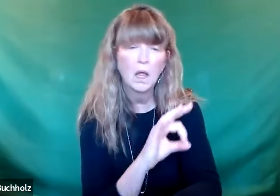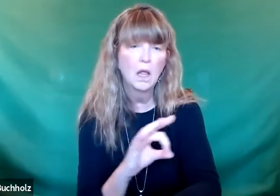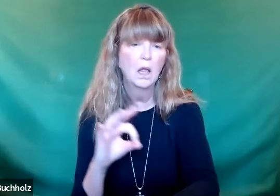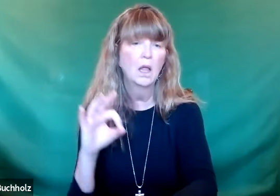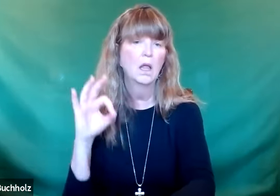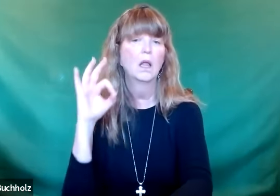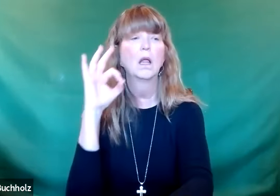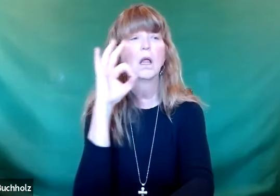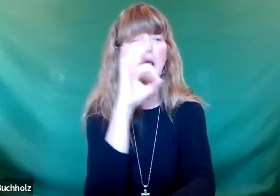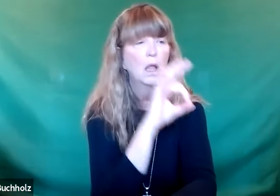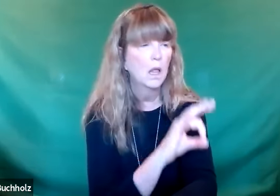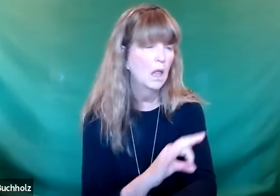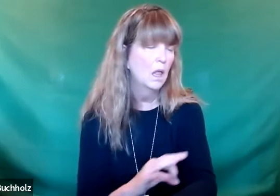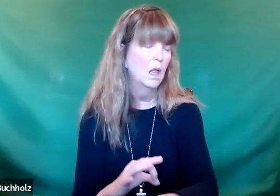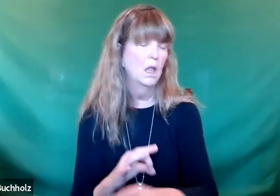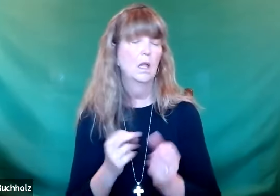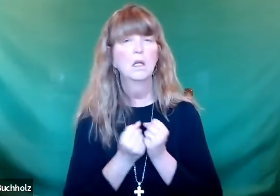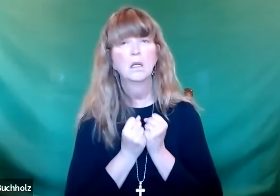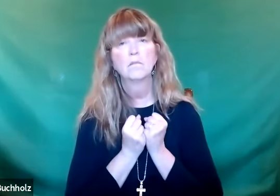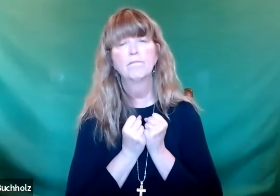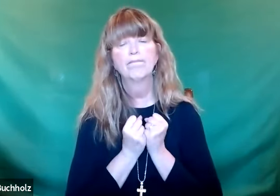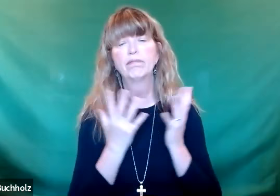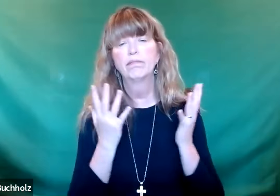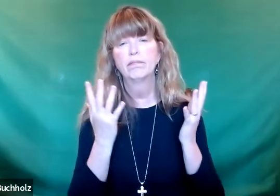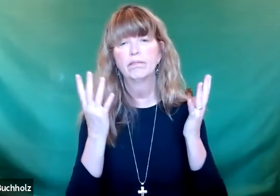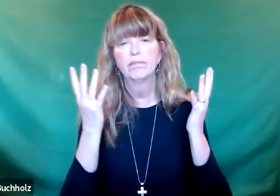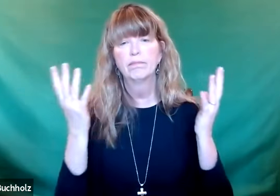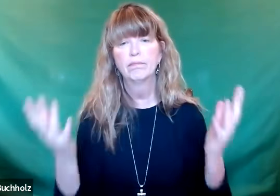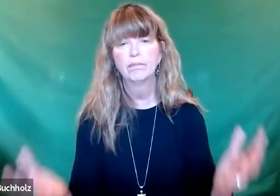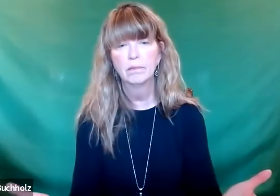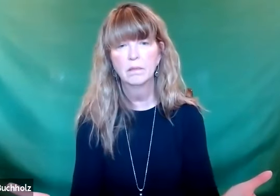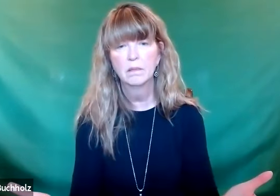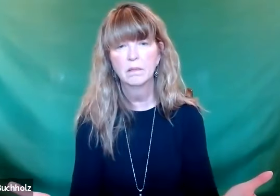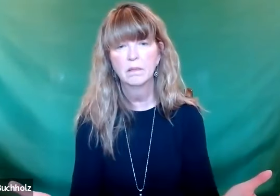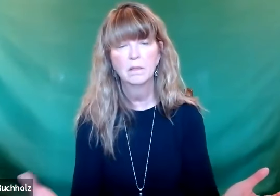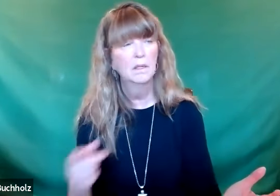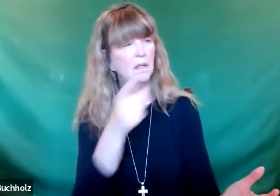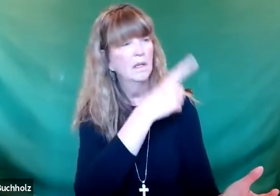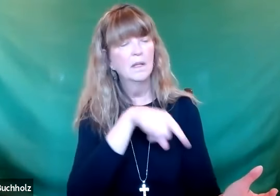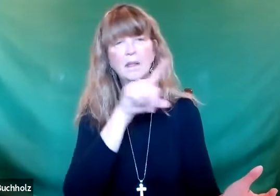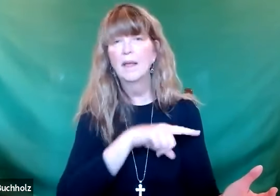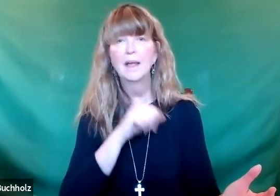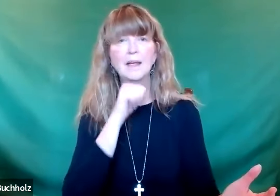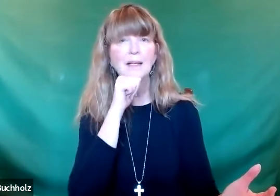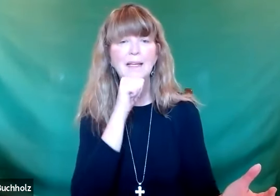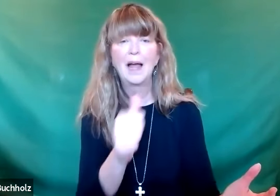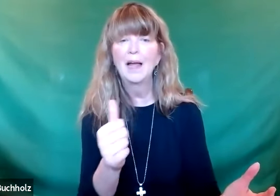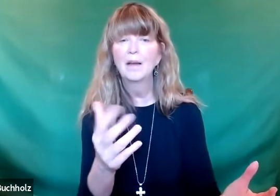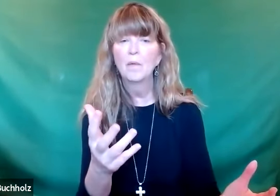explain or bring the word to them, just as Jesus got worn out, you will get worn out.